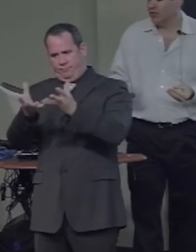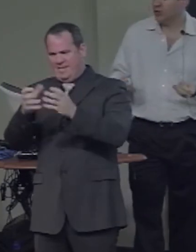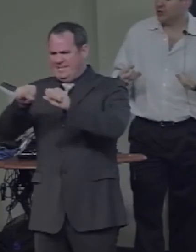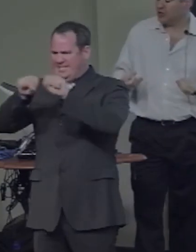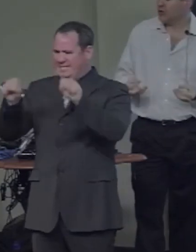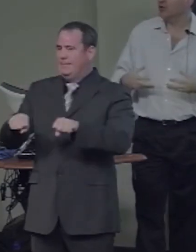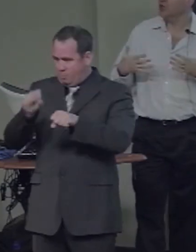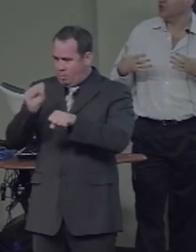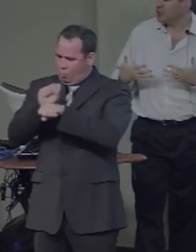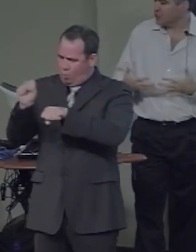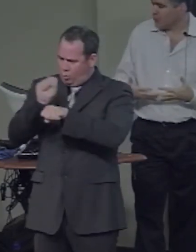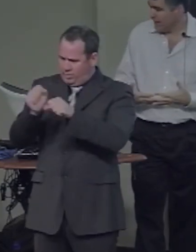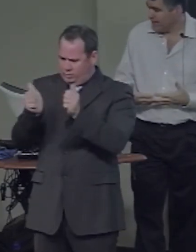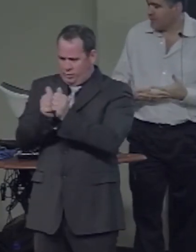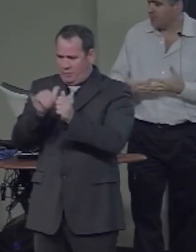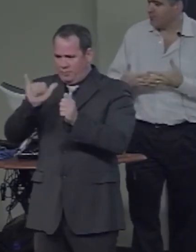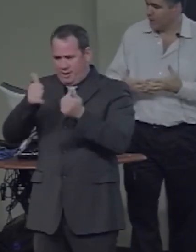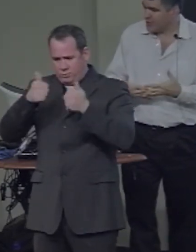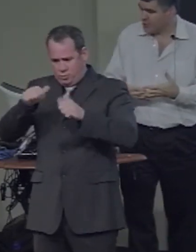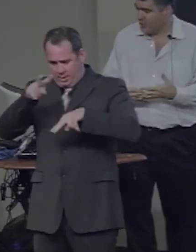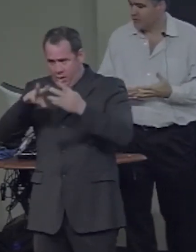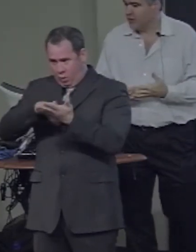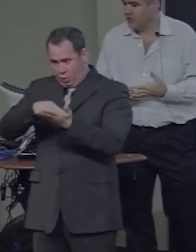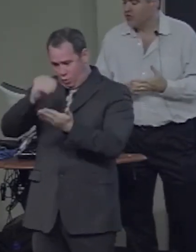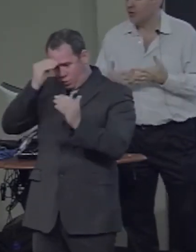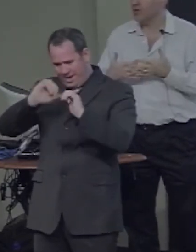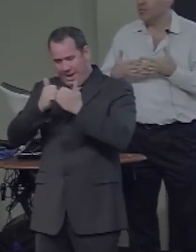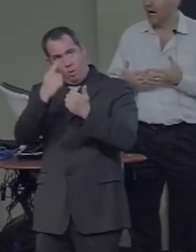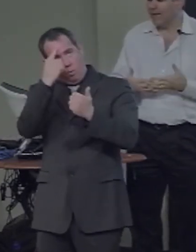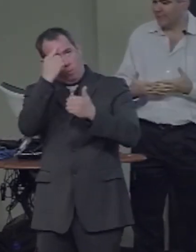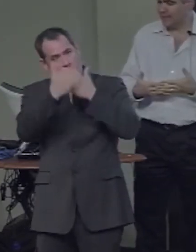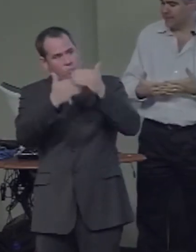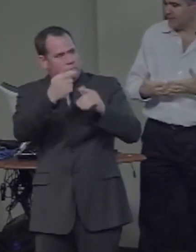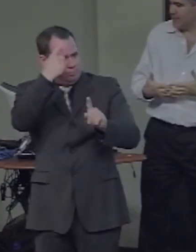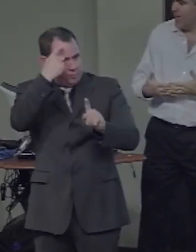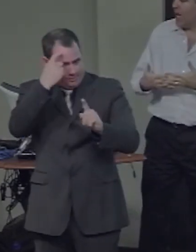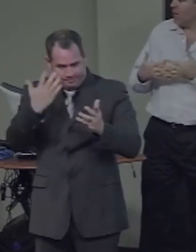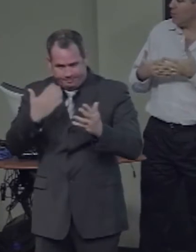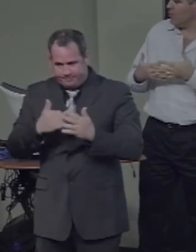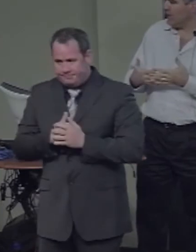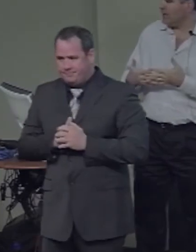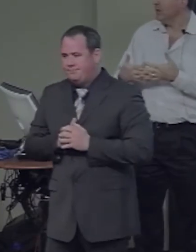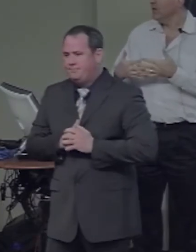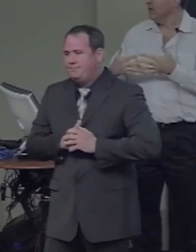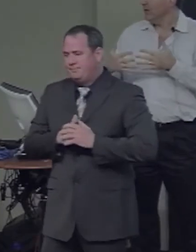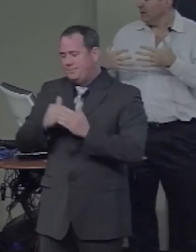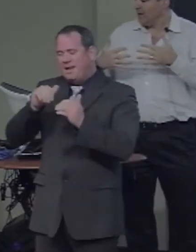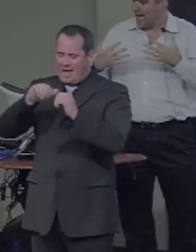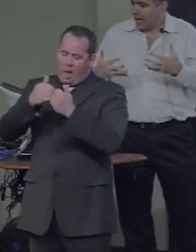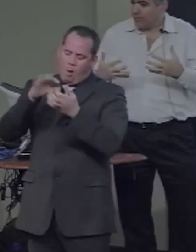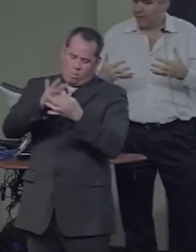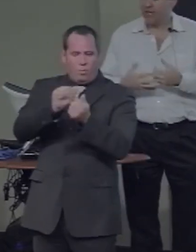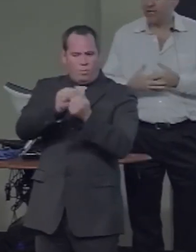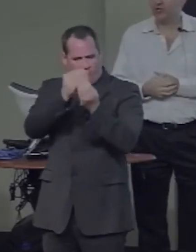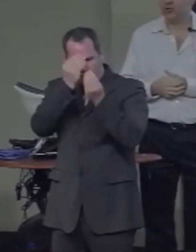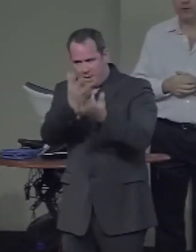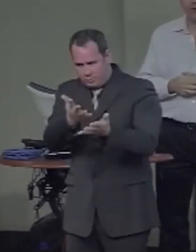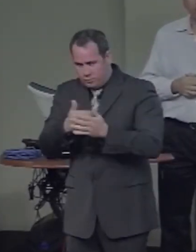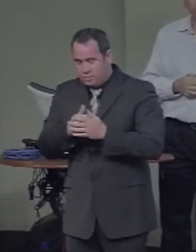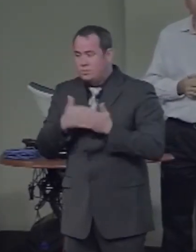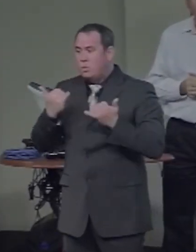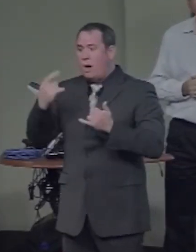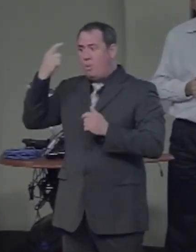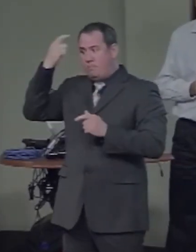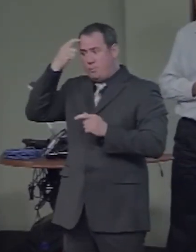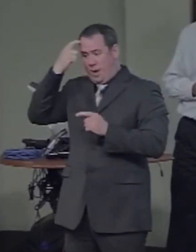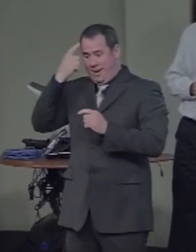to certain constraints and pressures, certain biases on how information should be